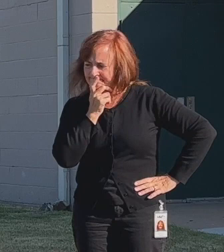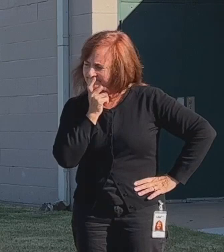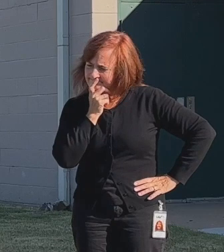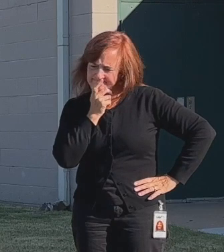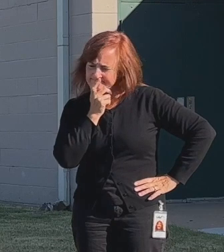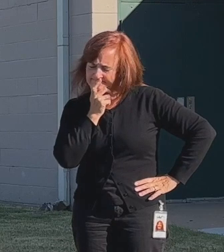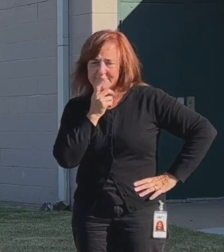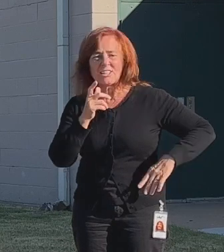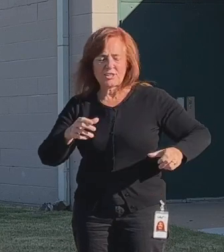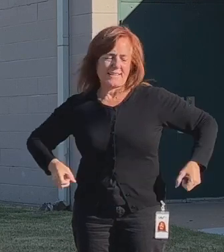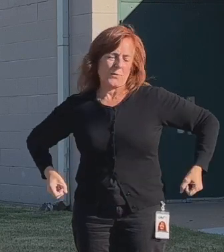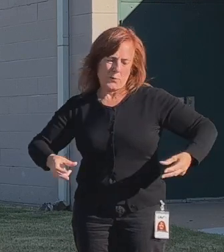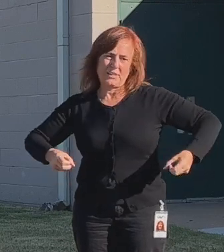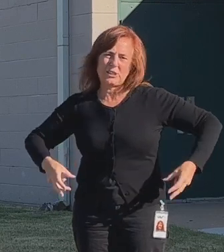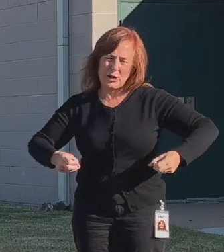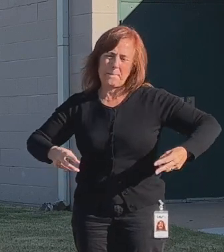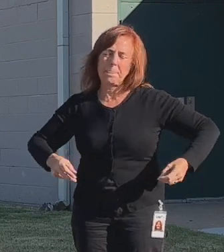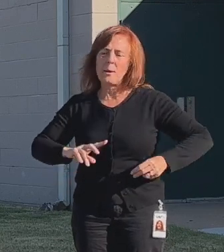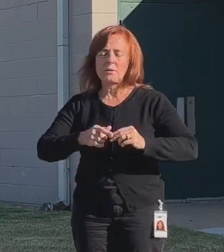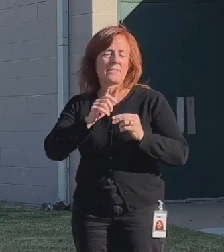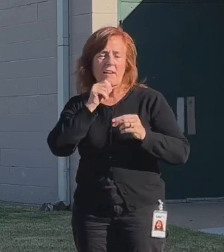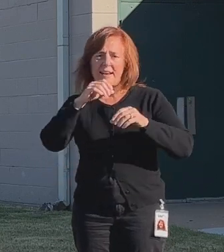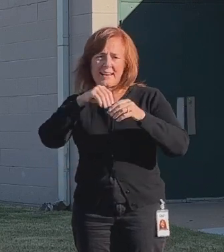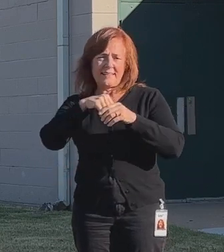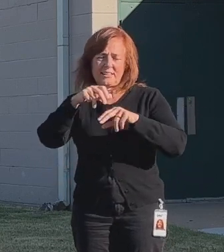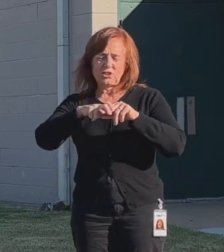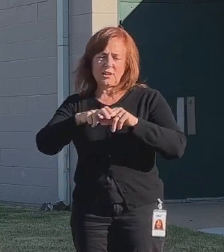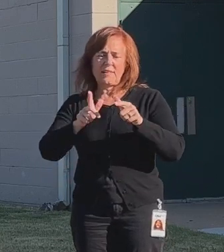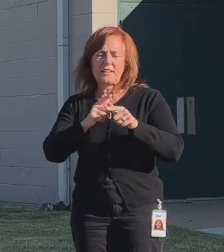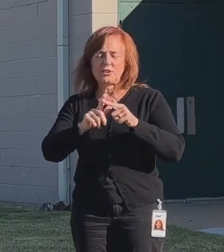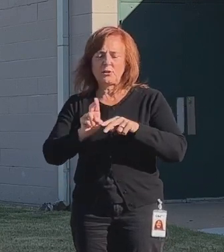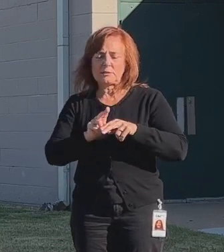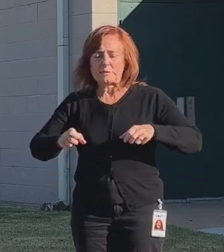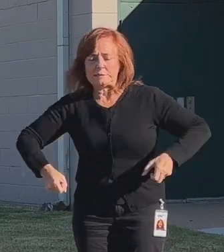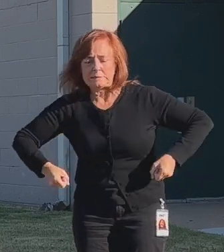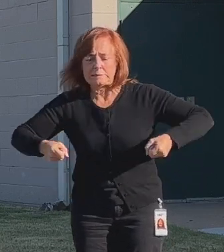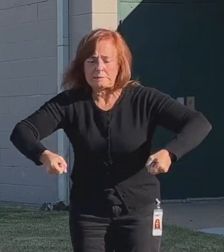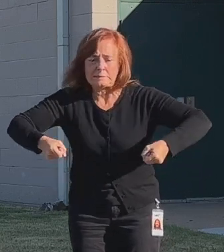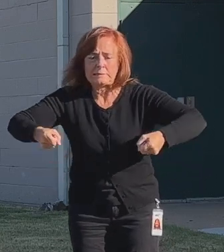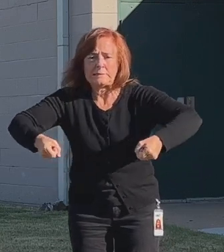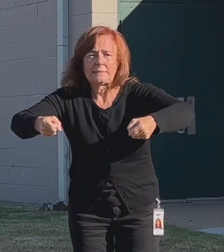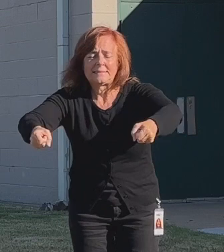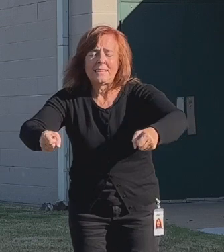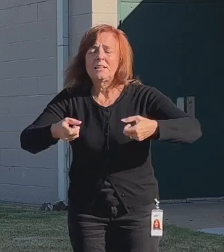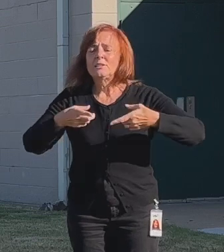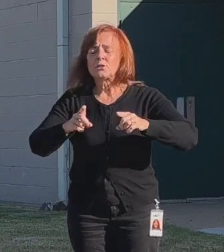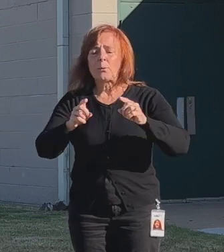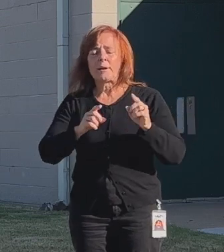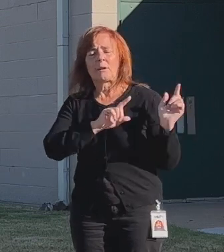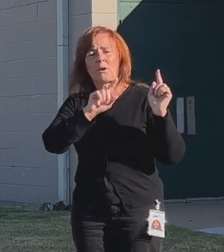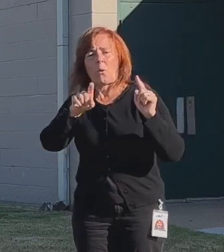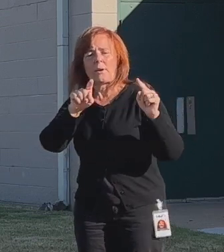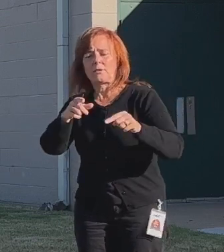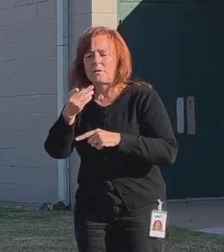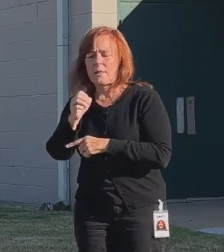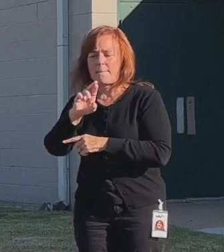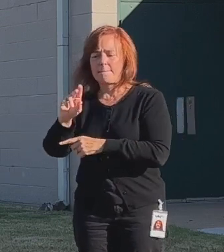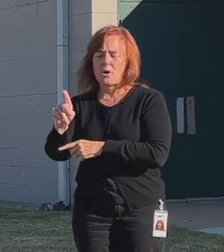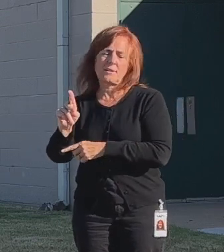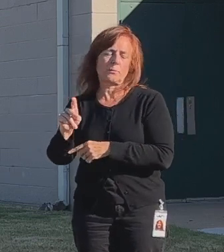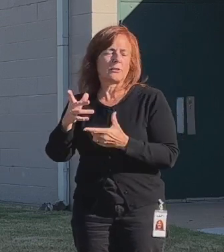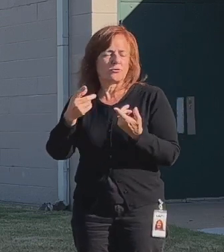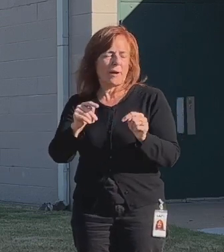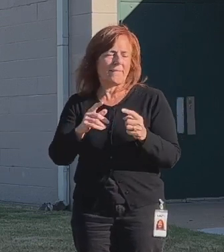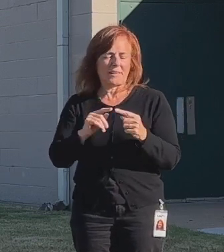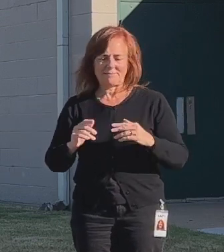Lincoln is a wheelchair user, and when she's not in her chair, she utilizes a walker. During our visits to parks, we would